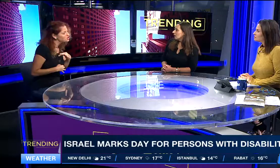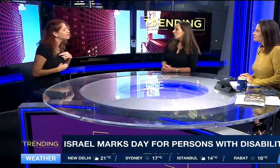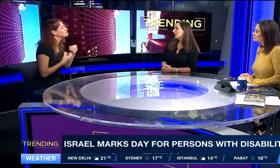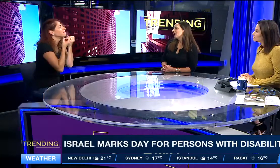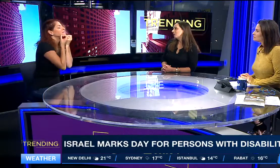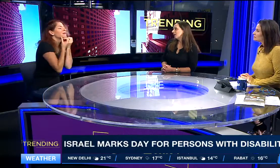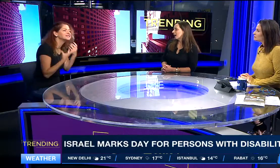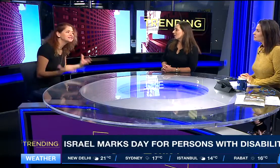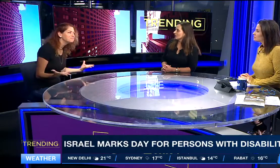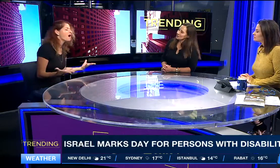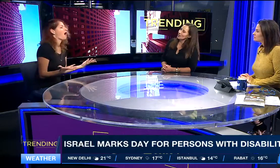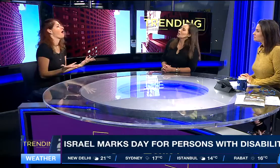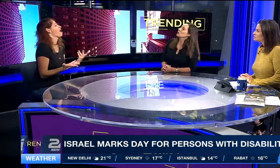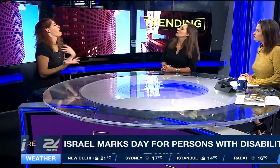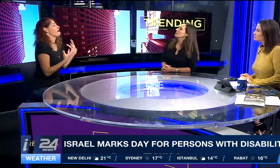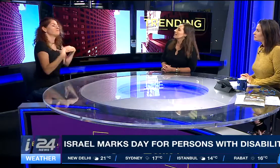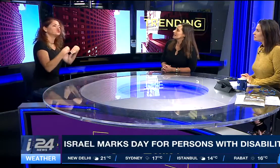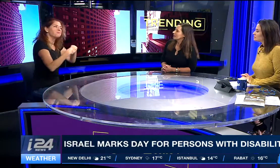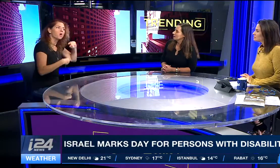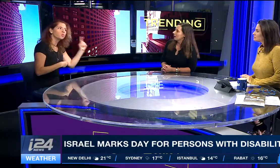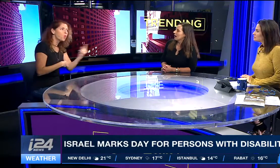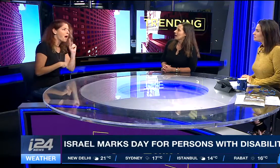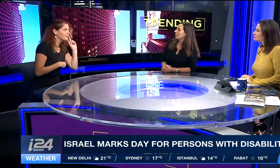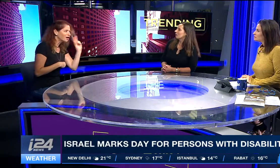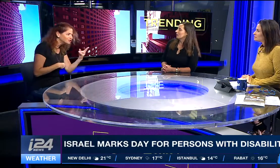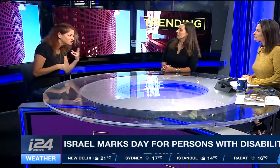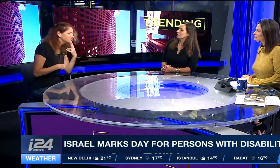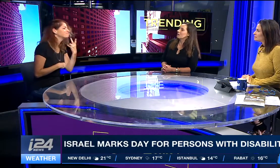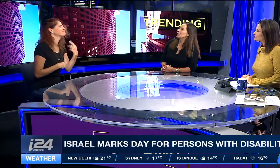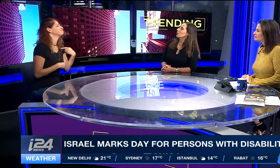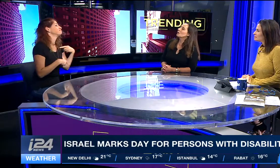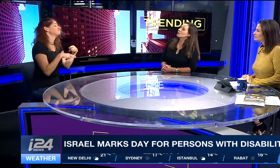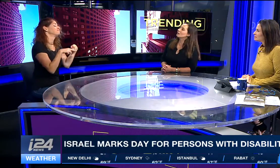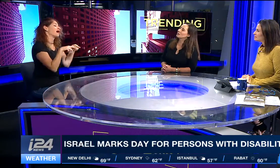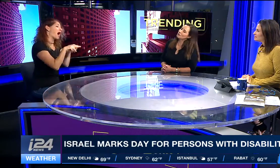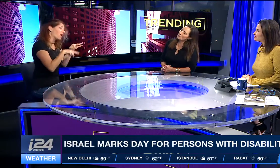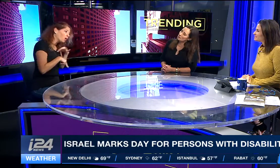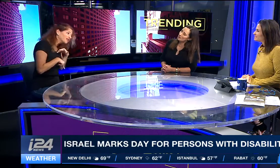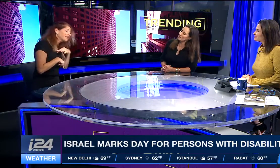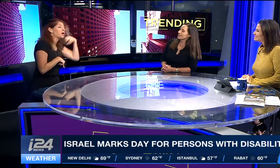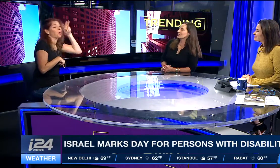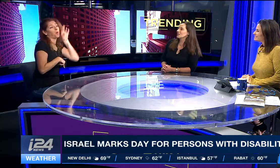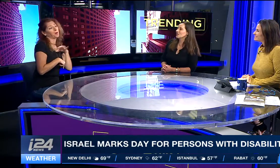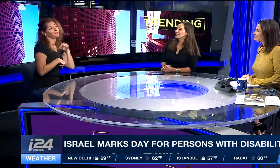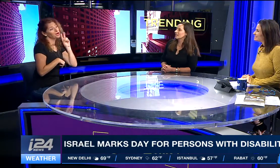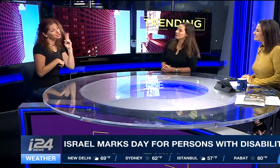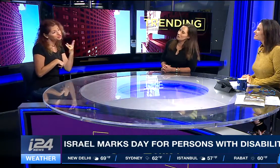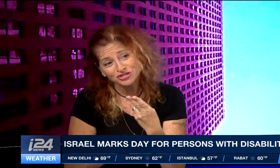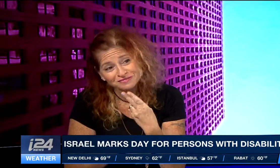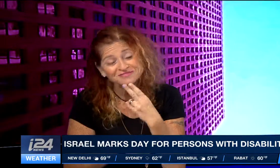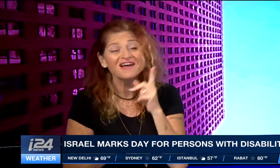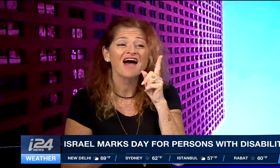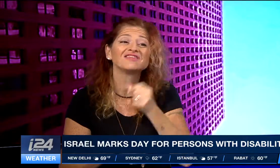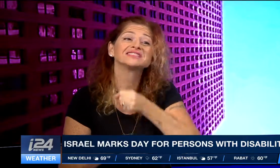Well, when I was a child, it was amazing. In my family, all of them are deaf people. My sister, she is deaf. My parents are deaf.